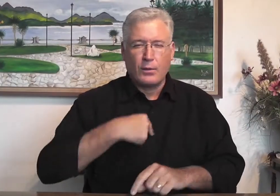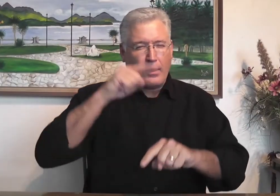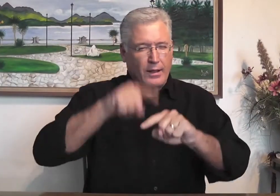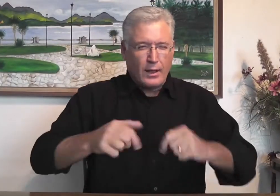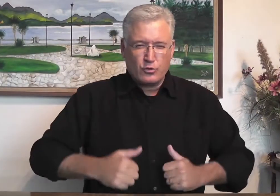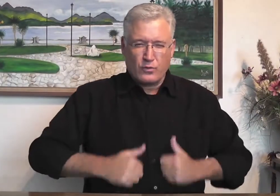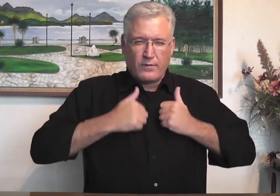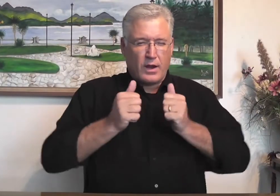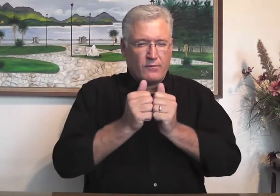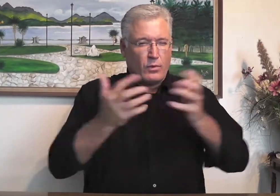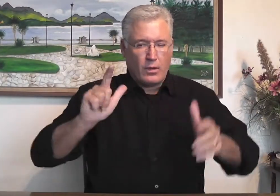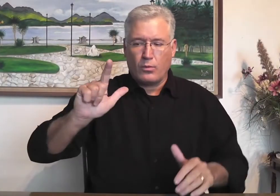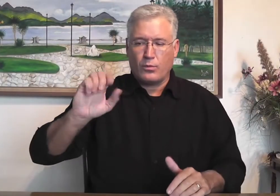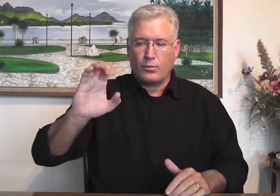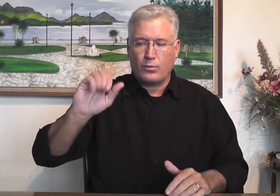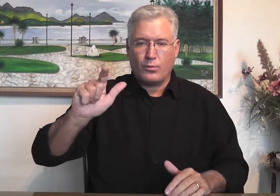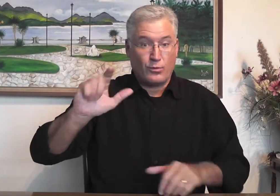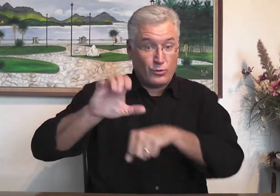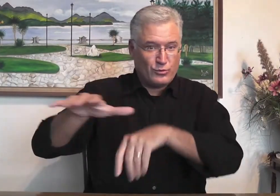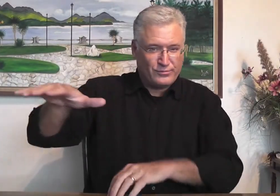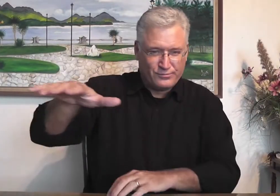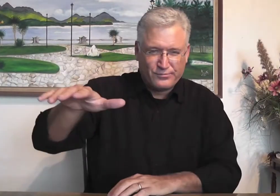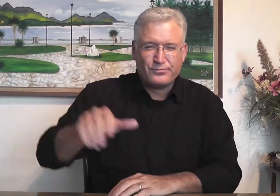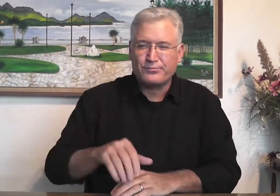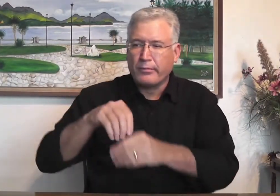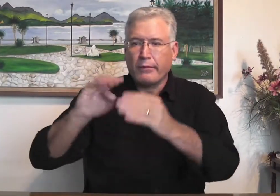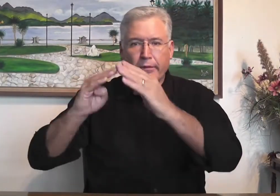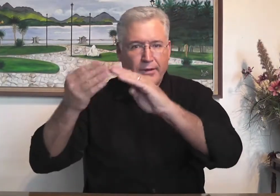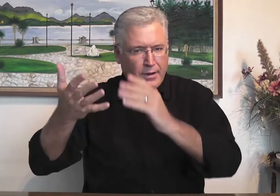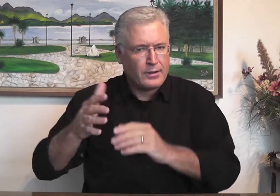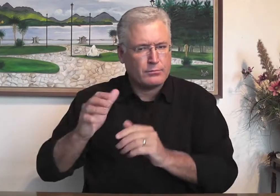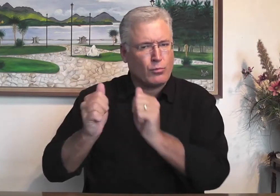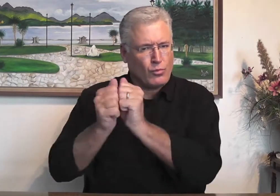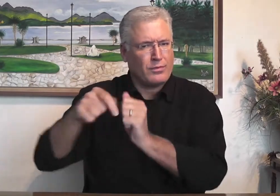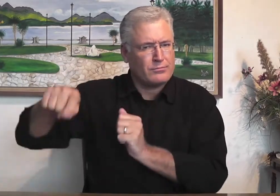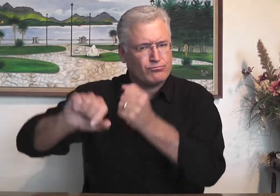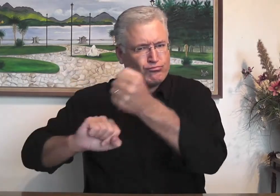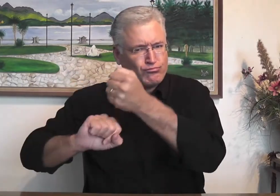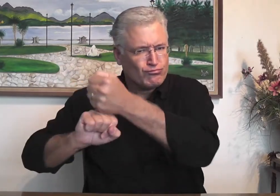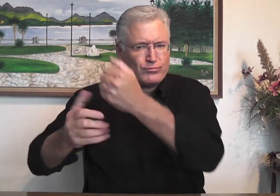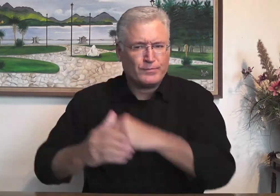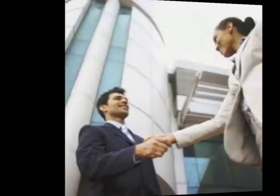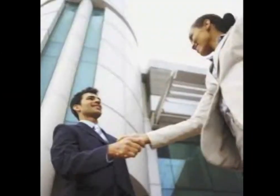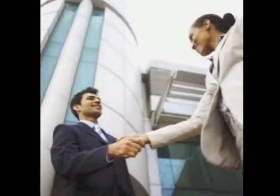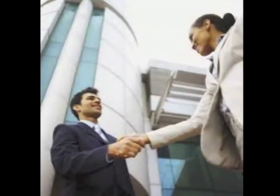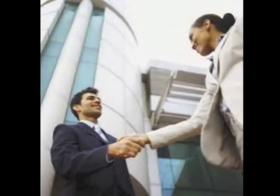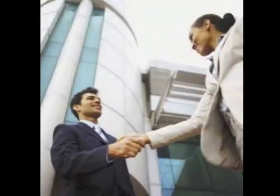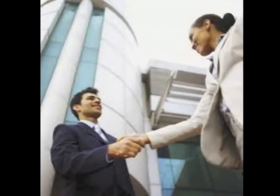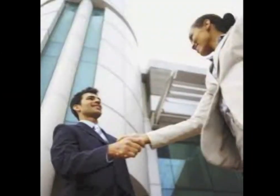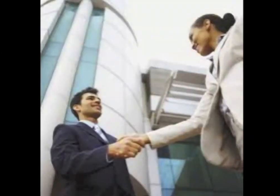We don't have a life like that. No, we're in a community of people who support each other.